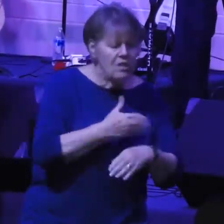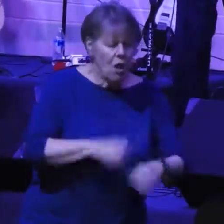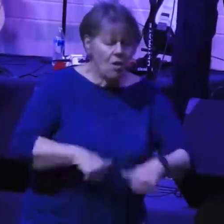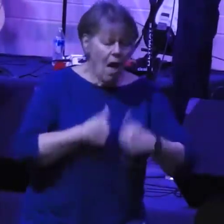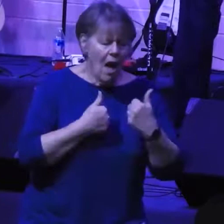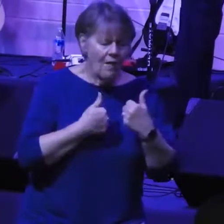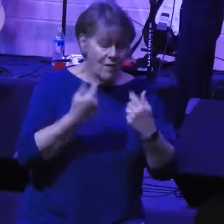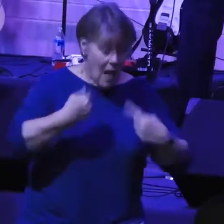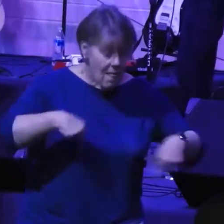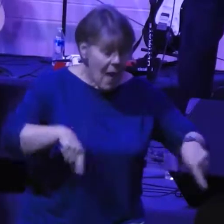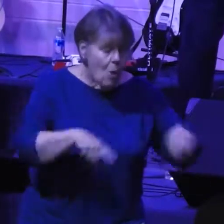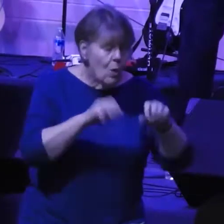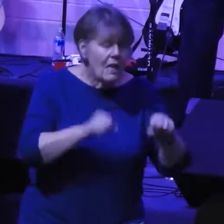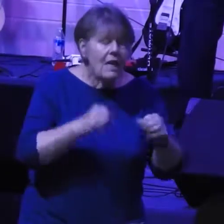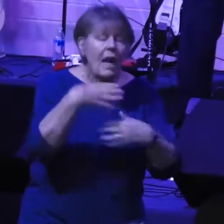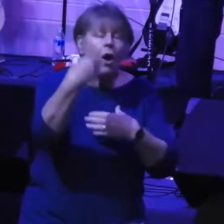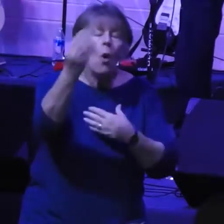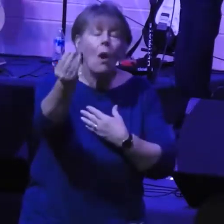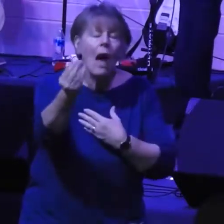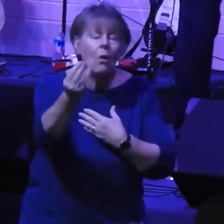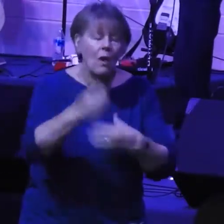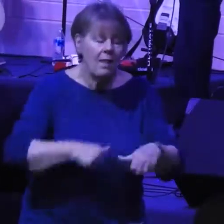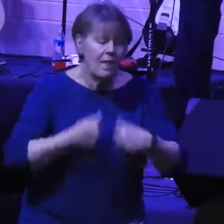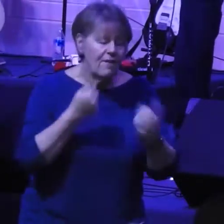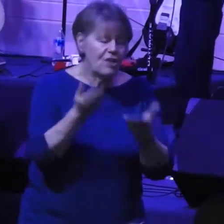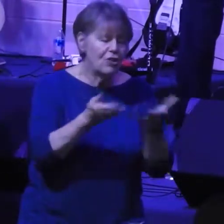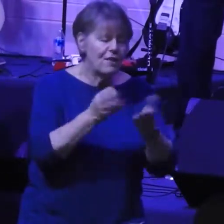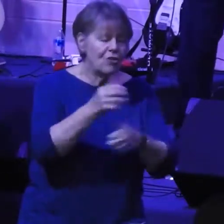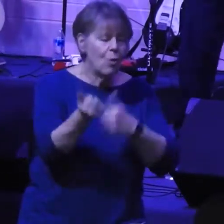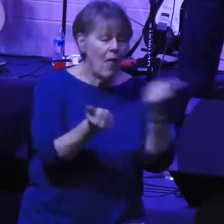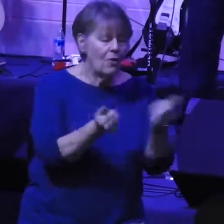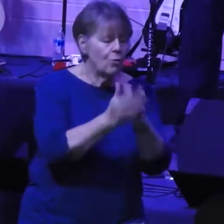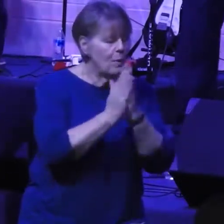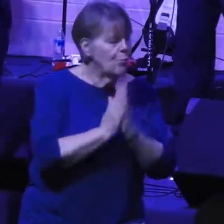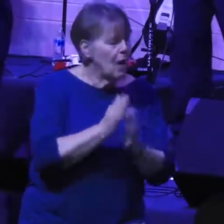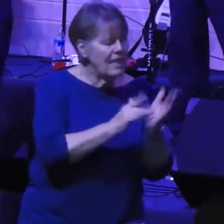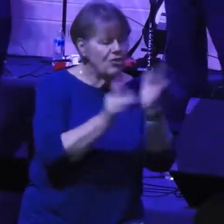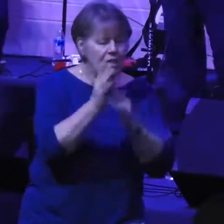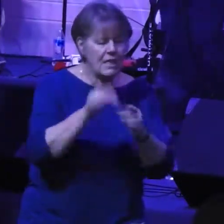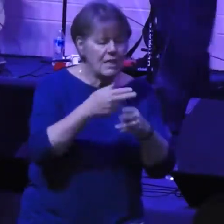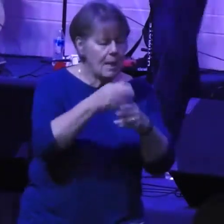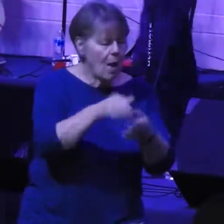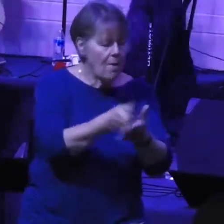live in service to others. We pray this in your name, Jesus. Amen.